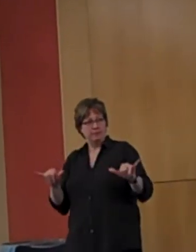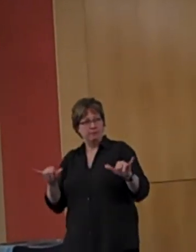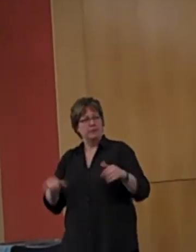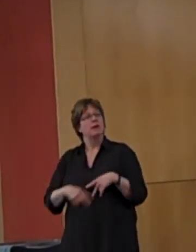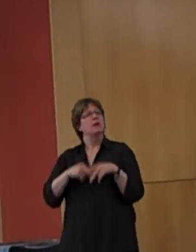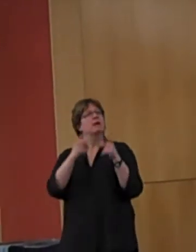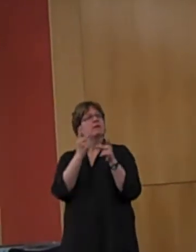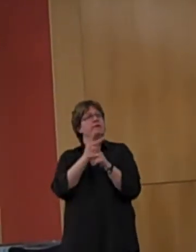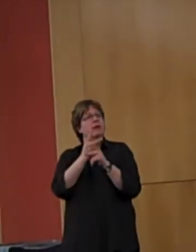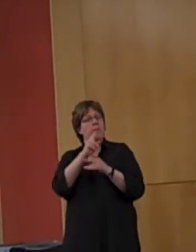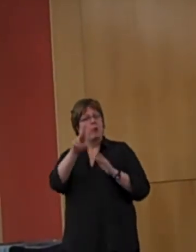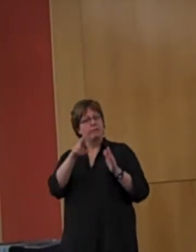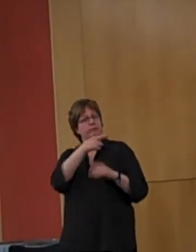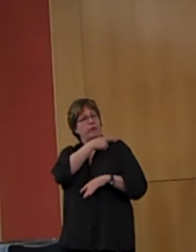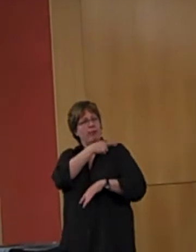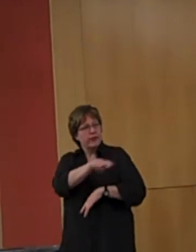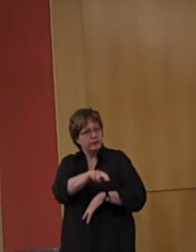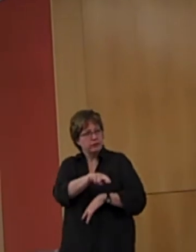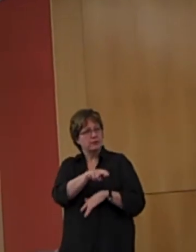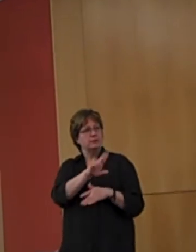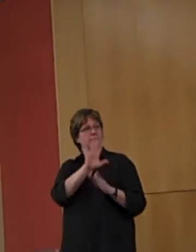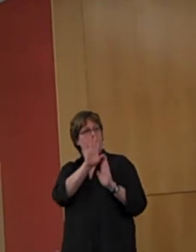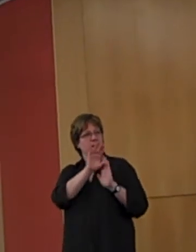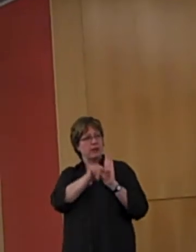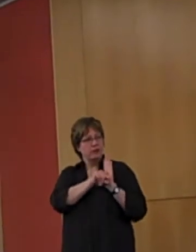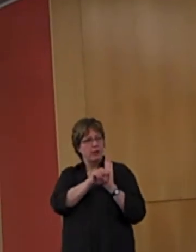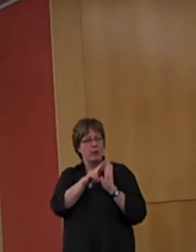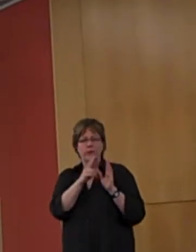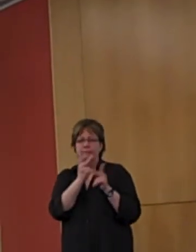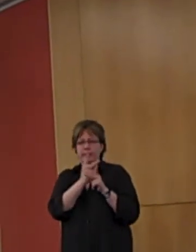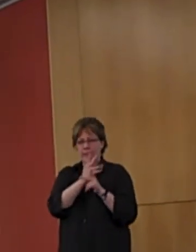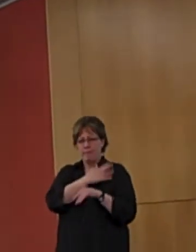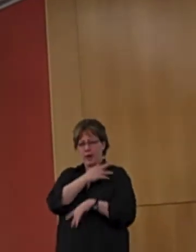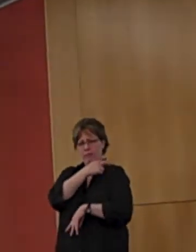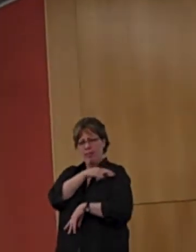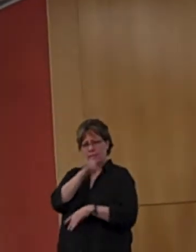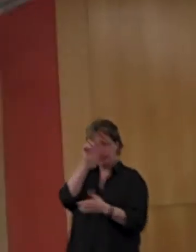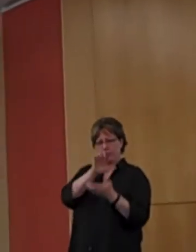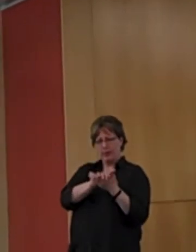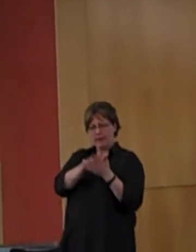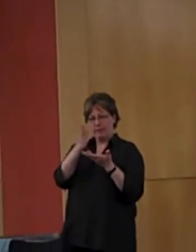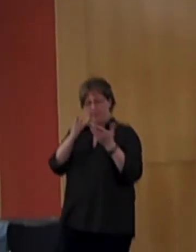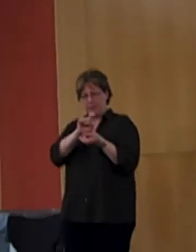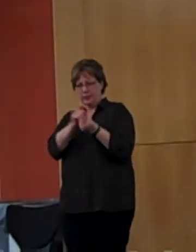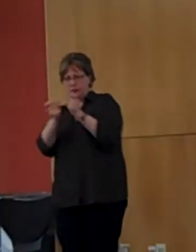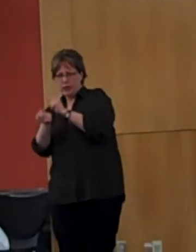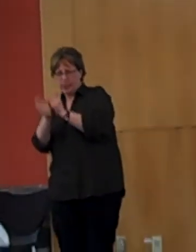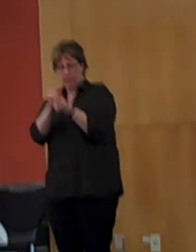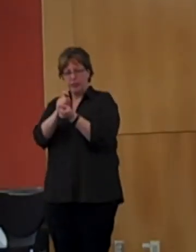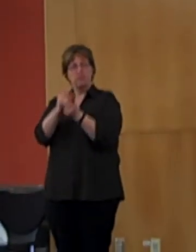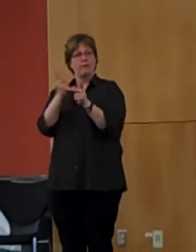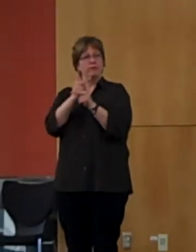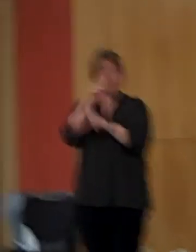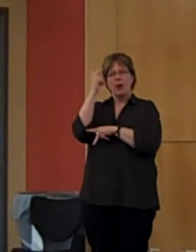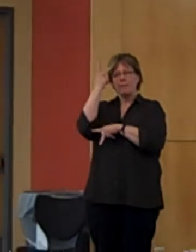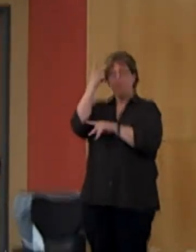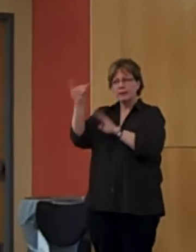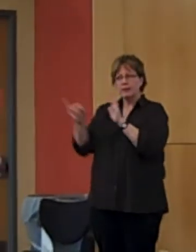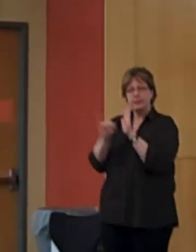experiencing religious doubts, formulating one's political identity, defining one's